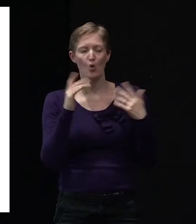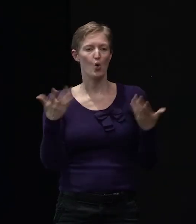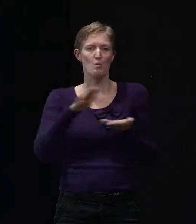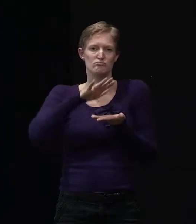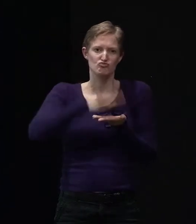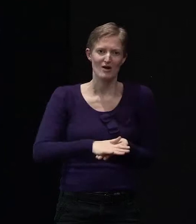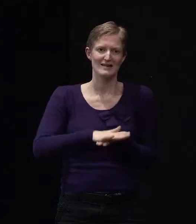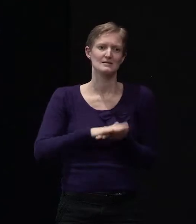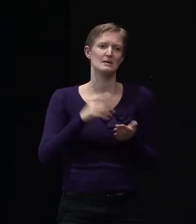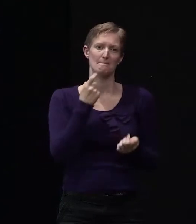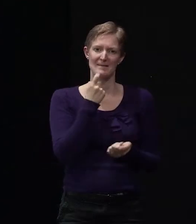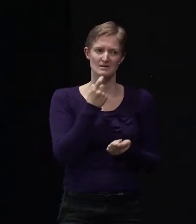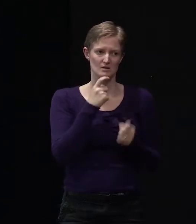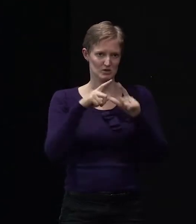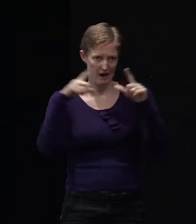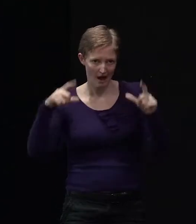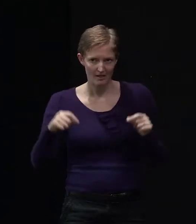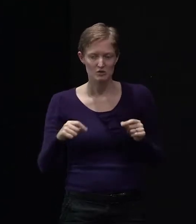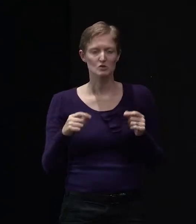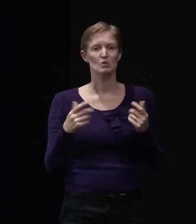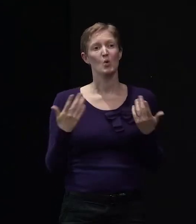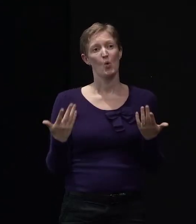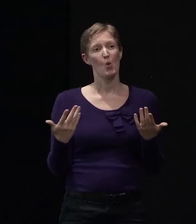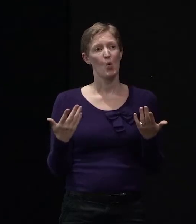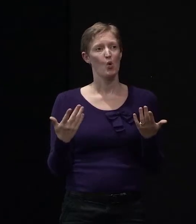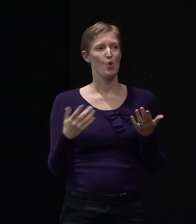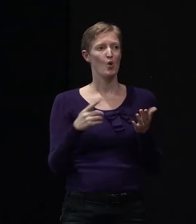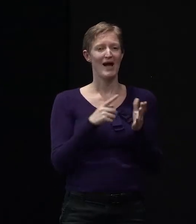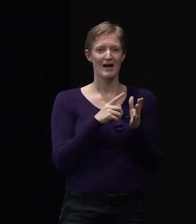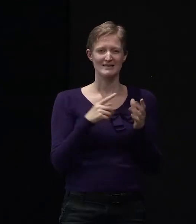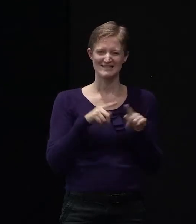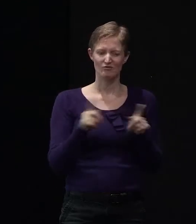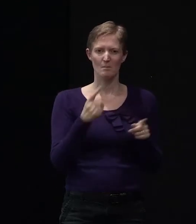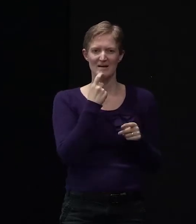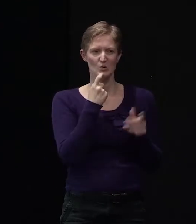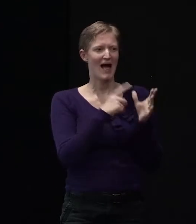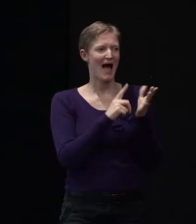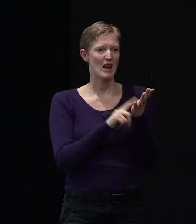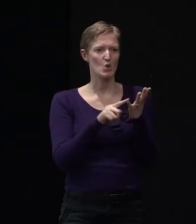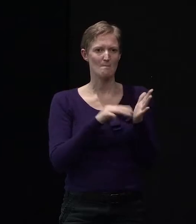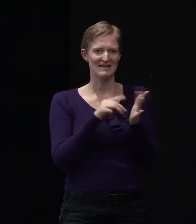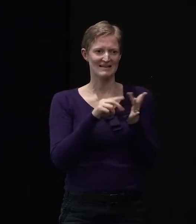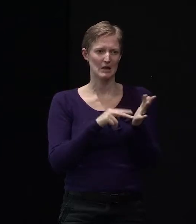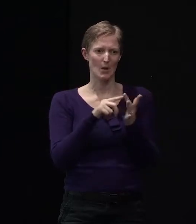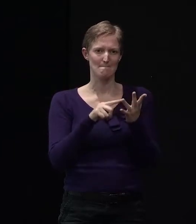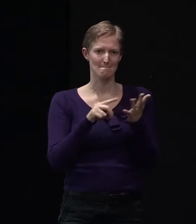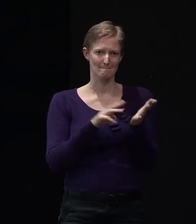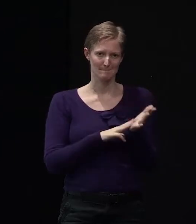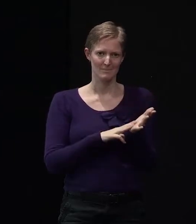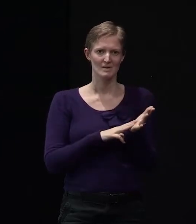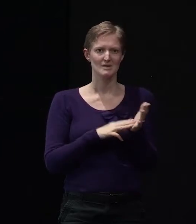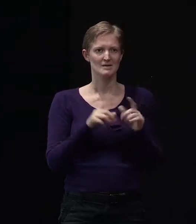tiles, the aluminium or steel tiles, which would be much lighter. And don't wobble around and don't shake off when there's an earthquake.